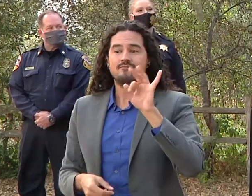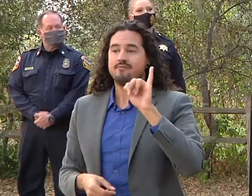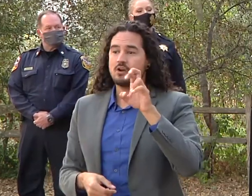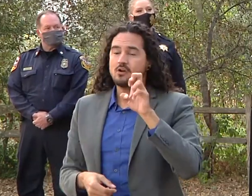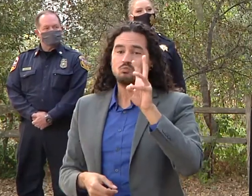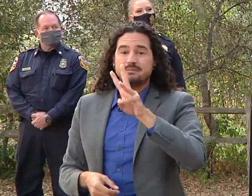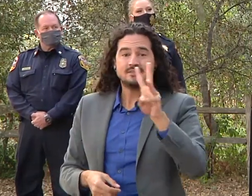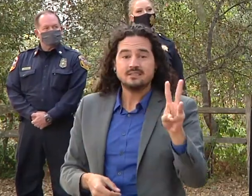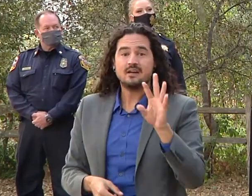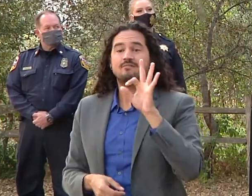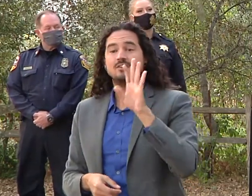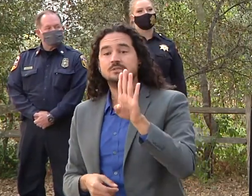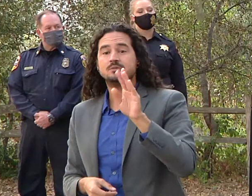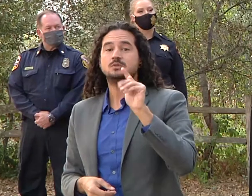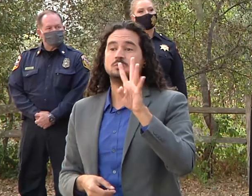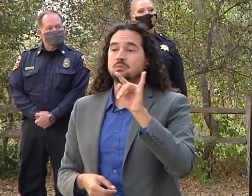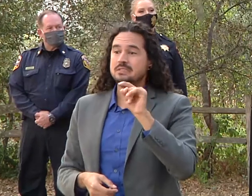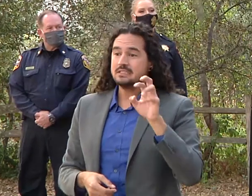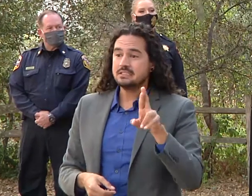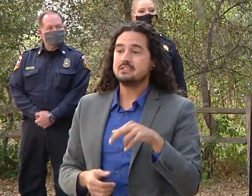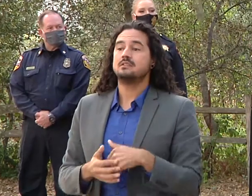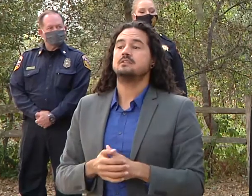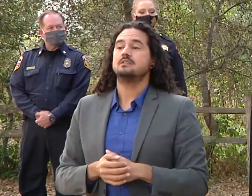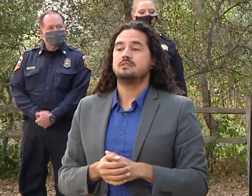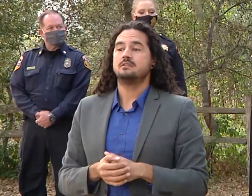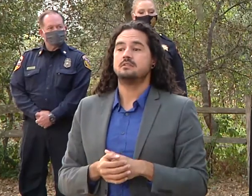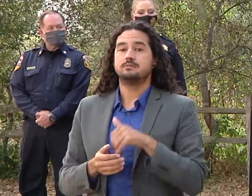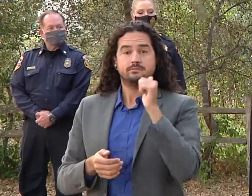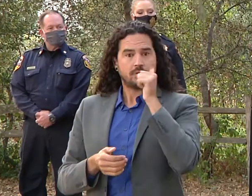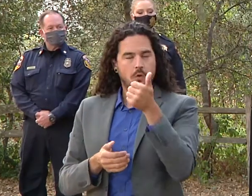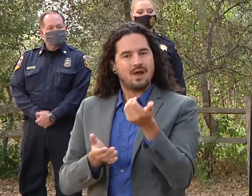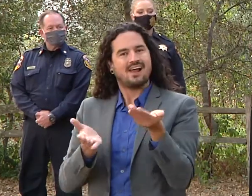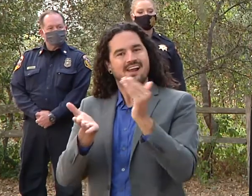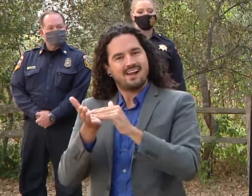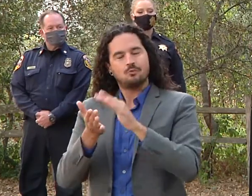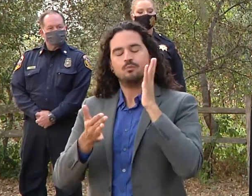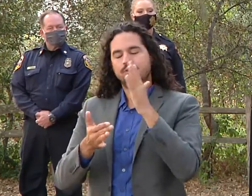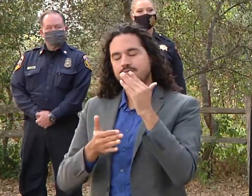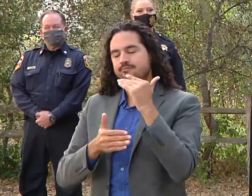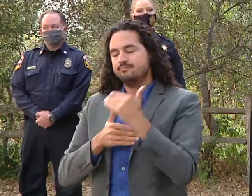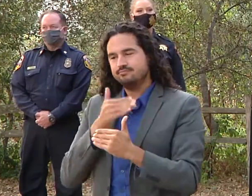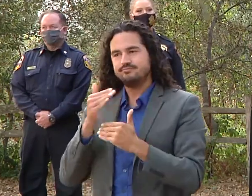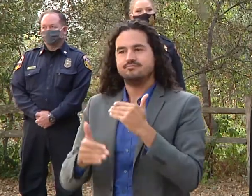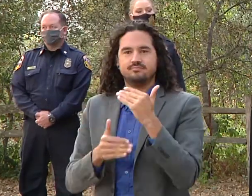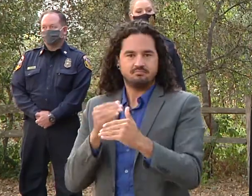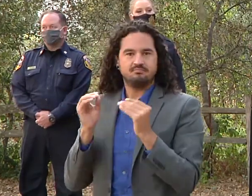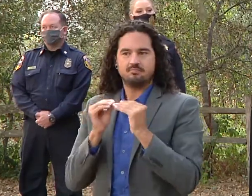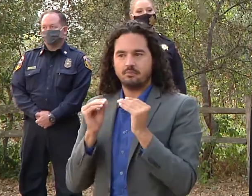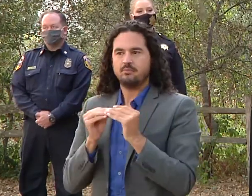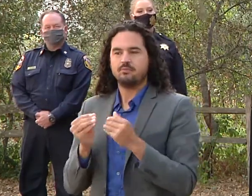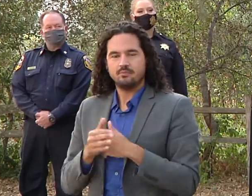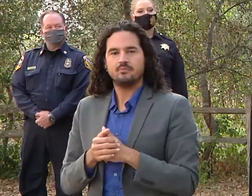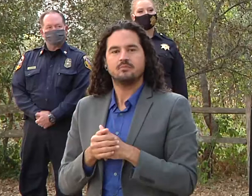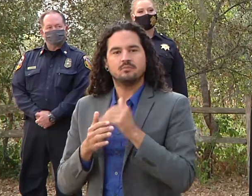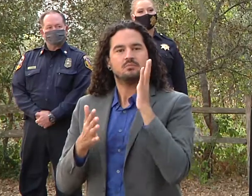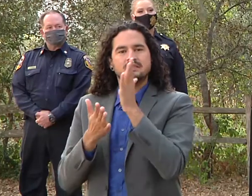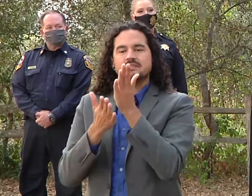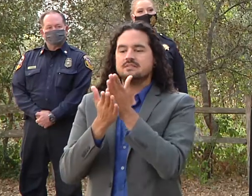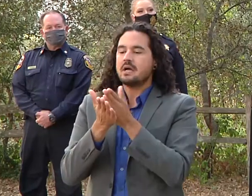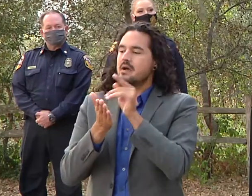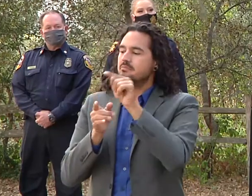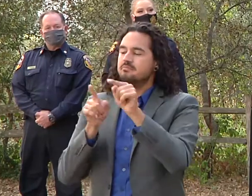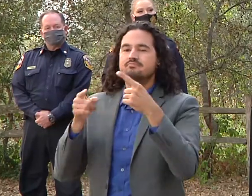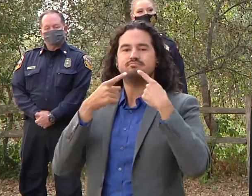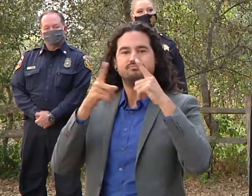another i'm sorry tomorrow's another day and so uh there there'll be more areas opening as the days go on